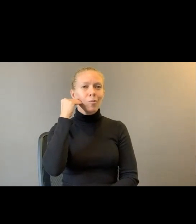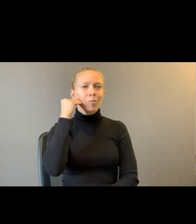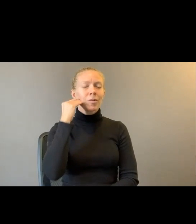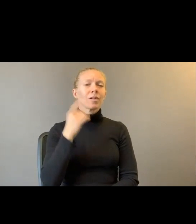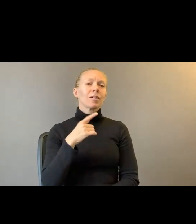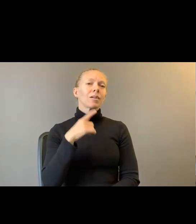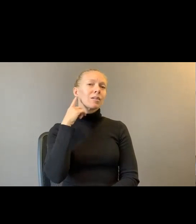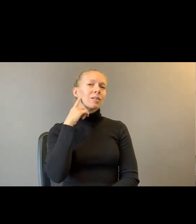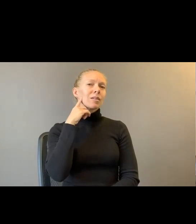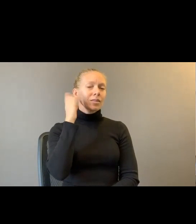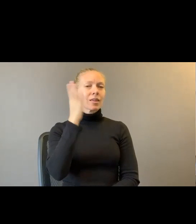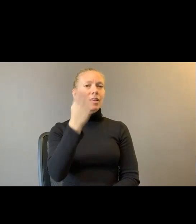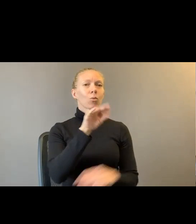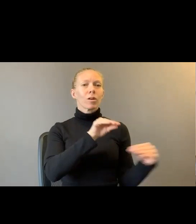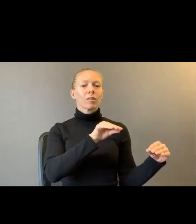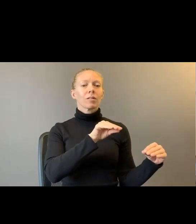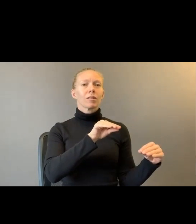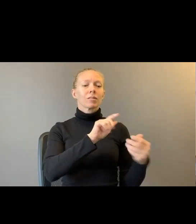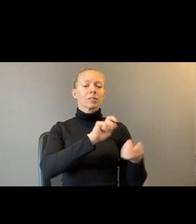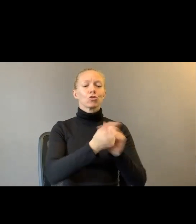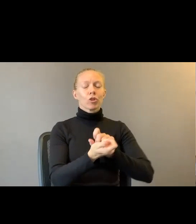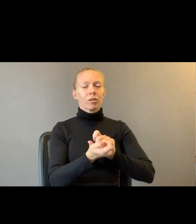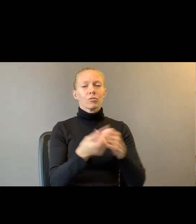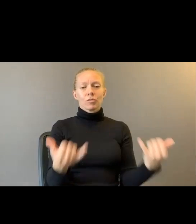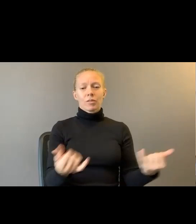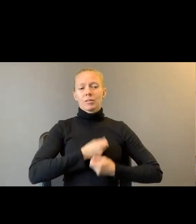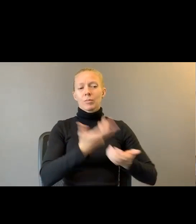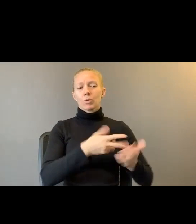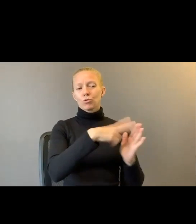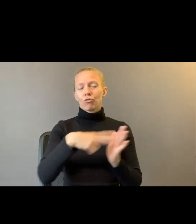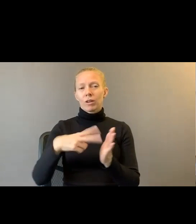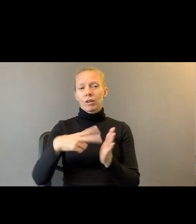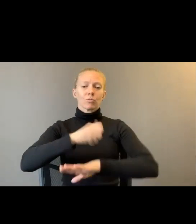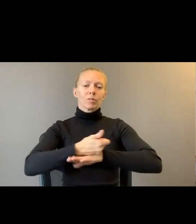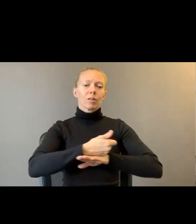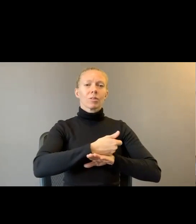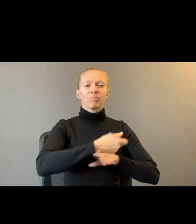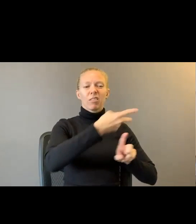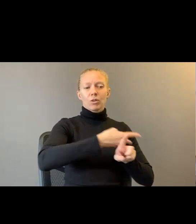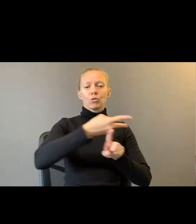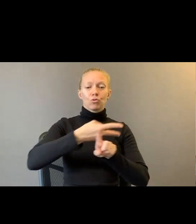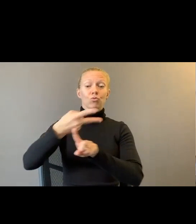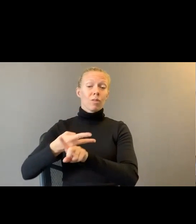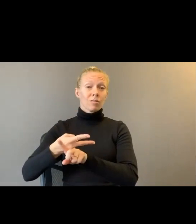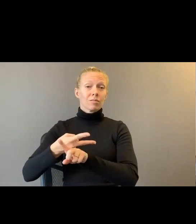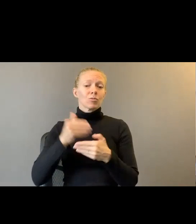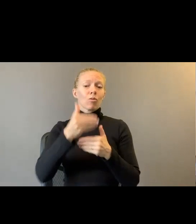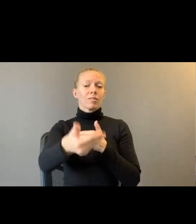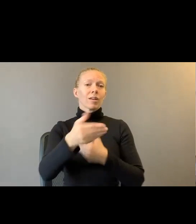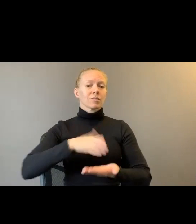an every other month schedule for it to be a little more feasible. So our next kitchen table reading will be the